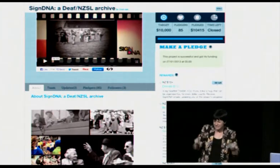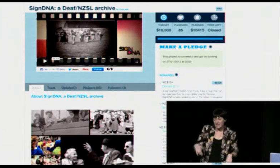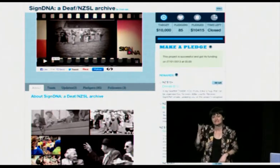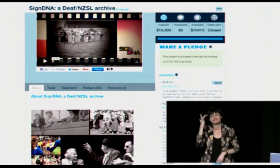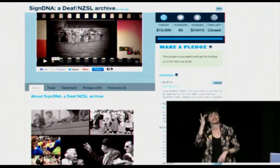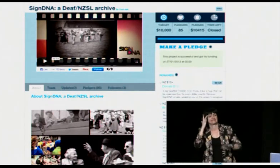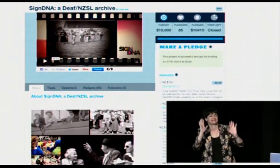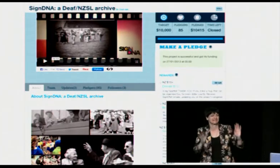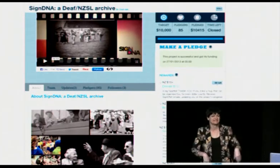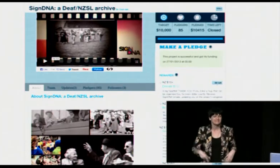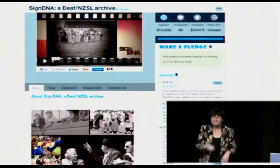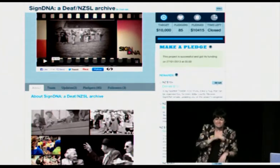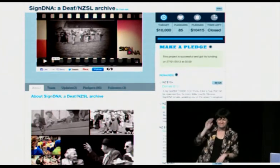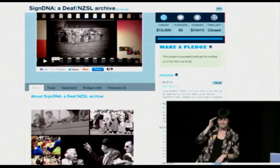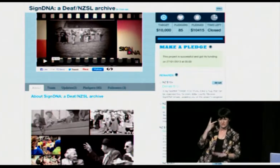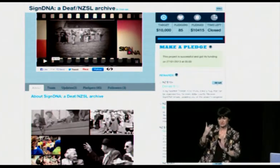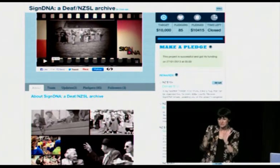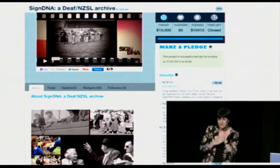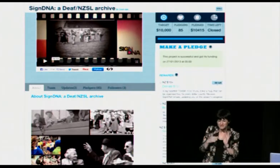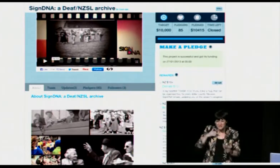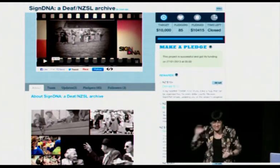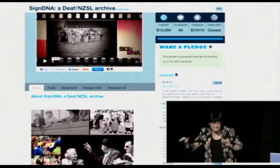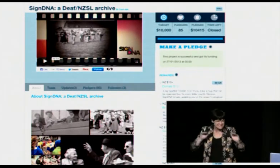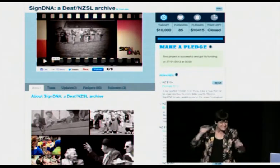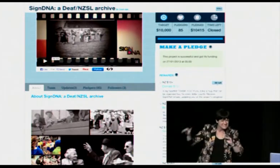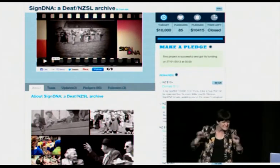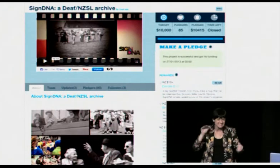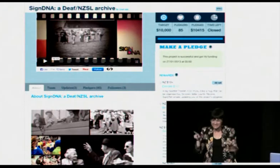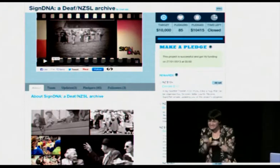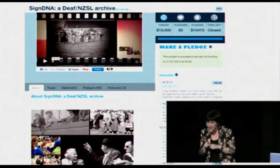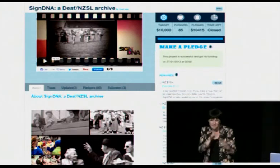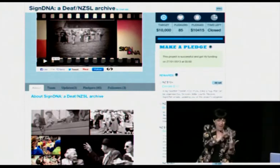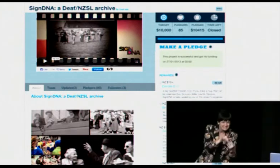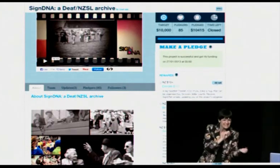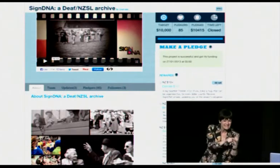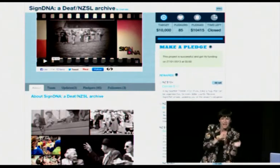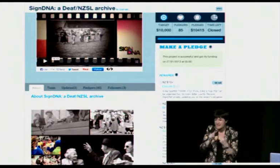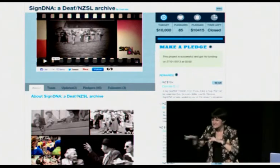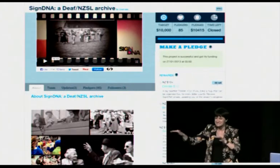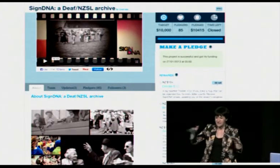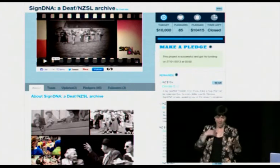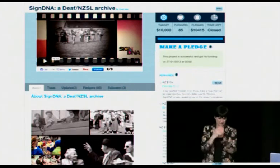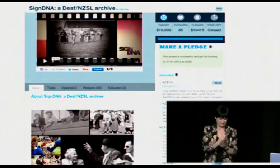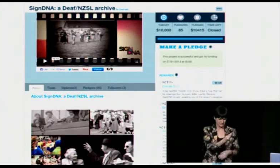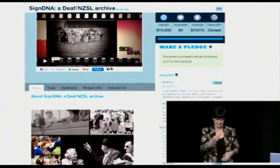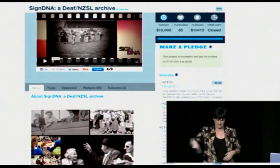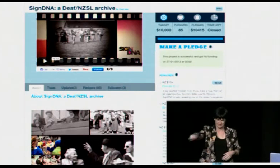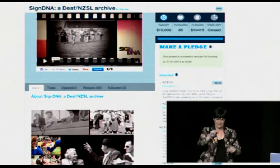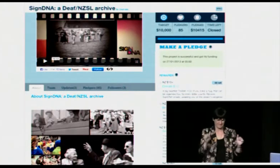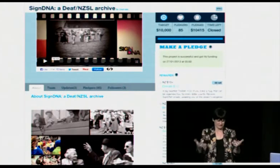make the amount that we required $10,000 which was generally pretty silly people thought and I think some